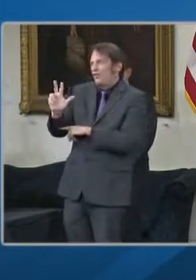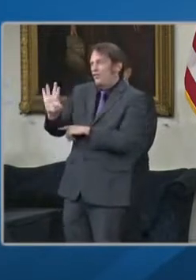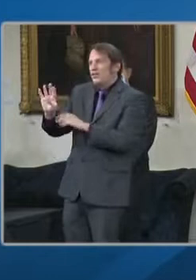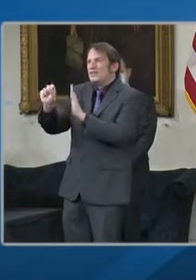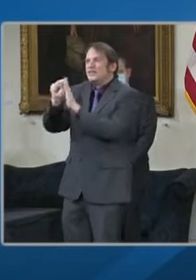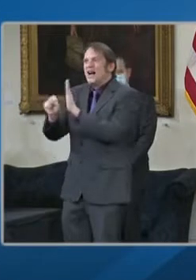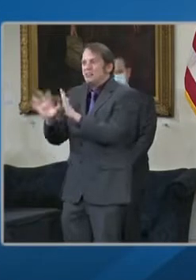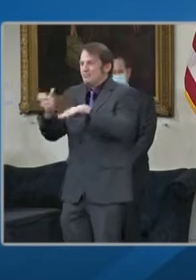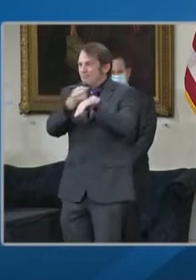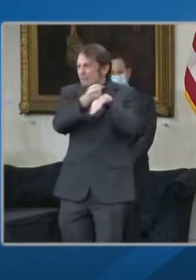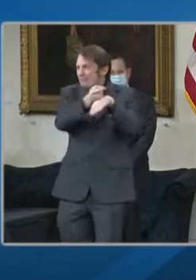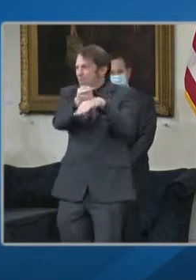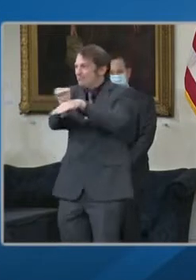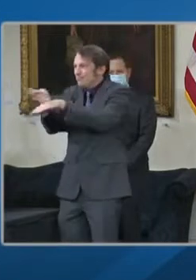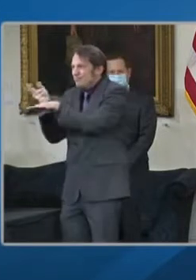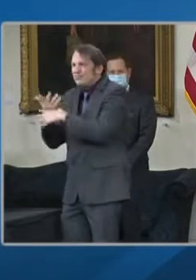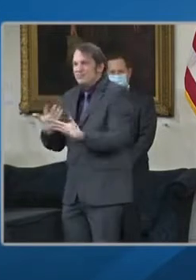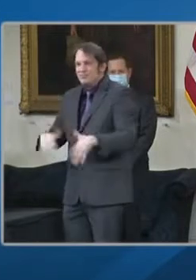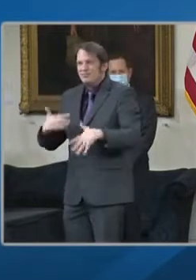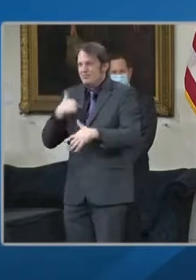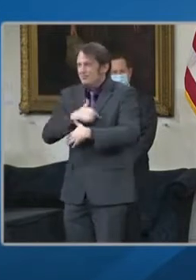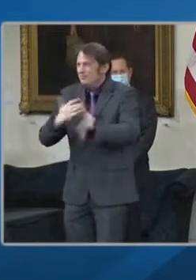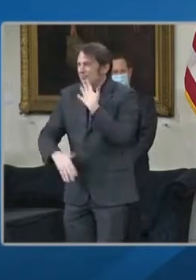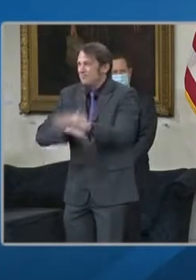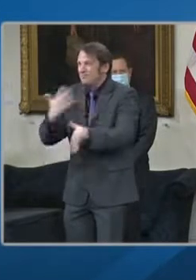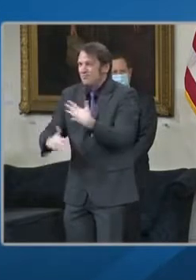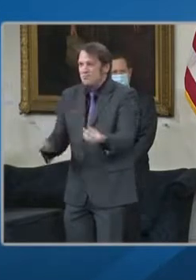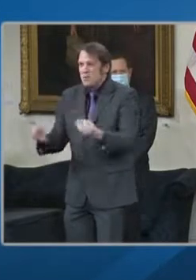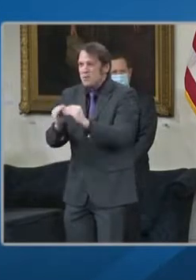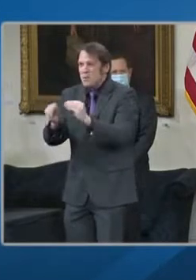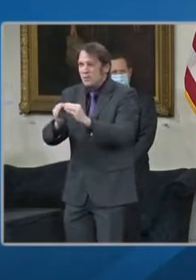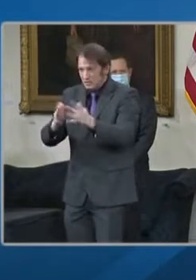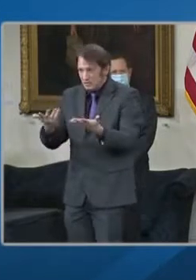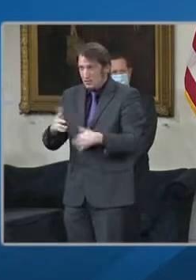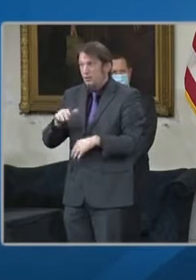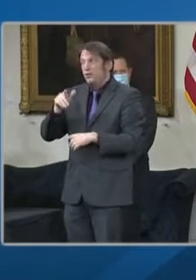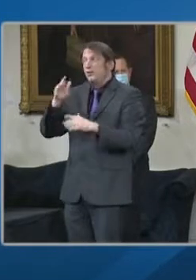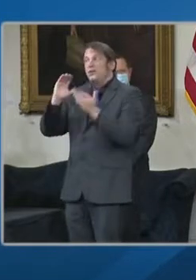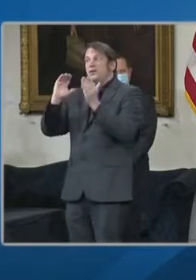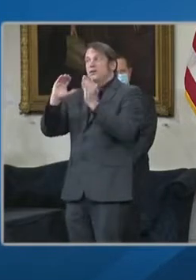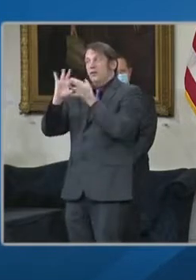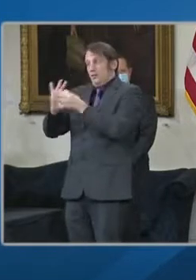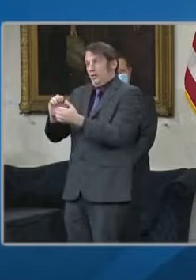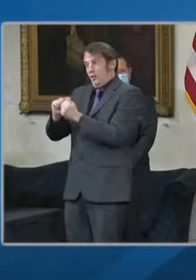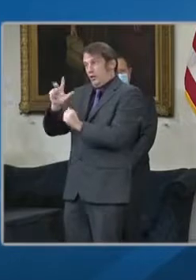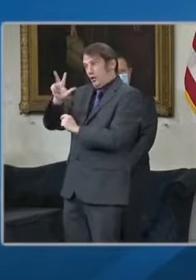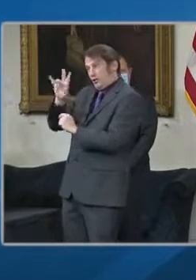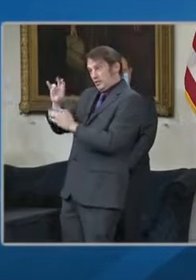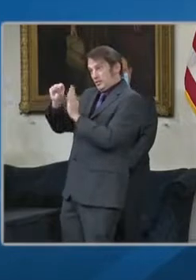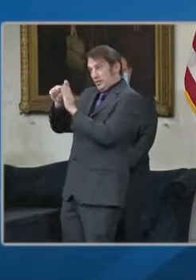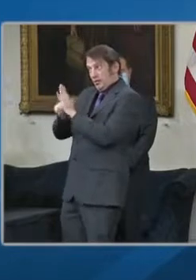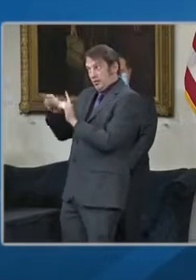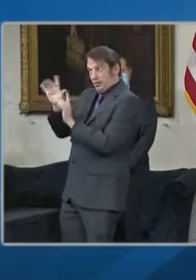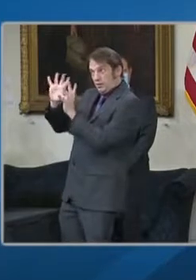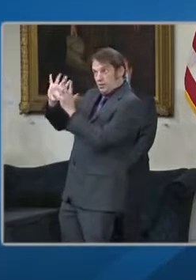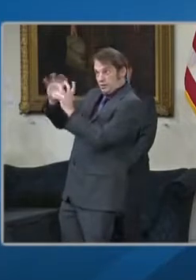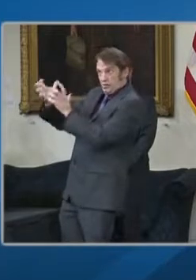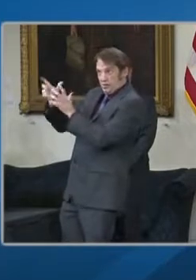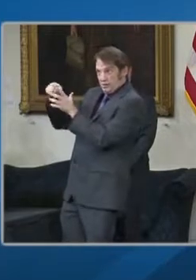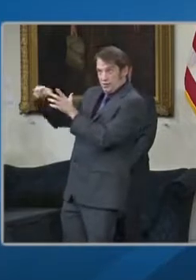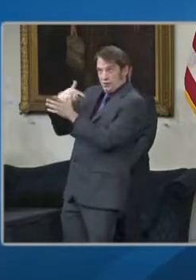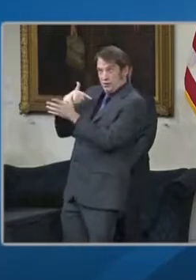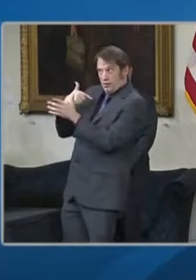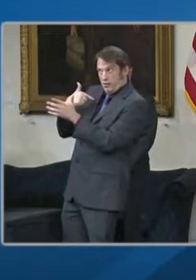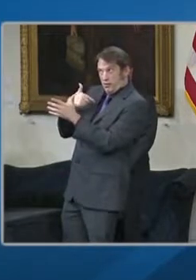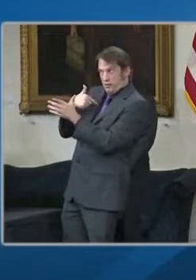and administered more vaccines at long-term care facilities than 37 other states. We're now averaging a record 43